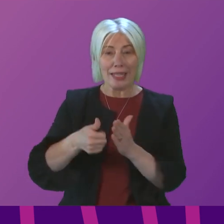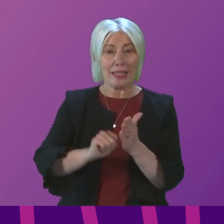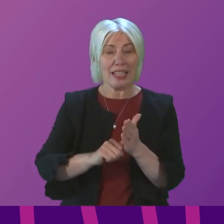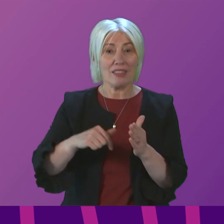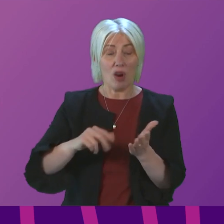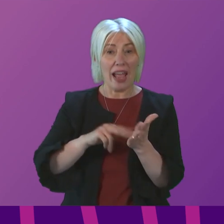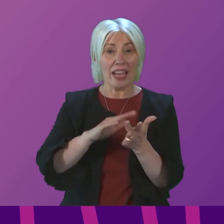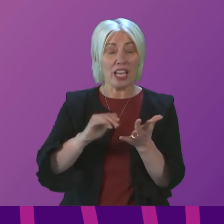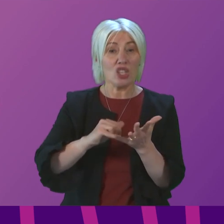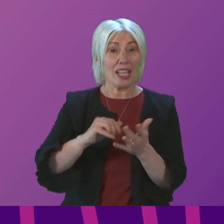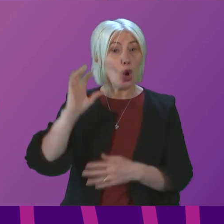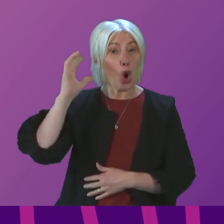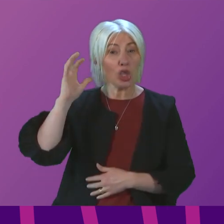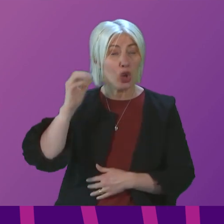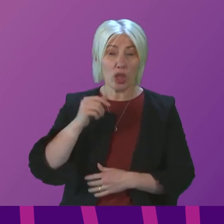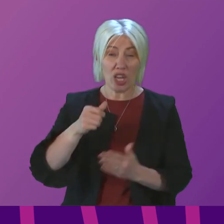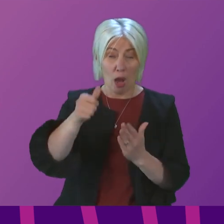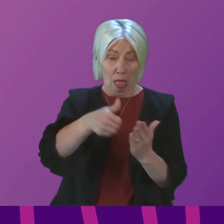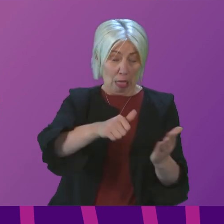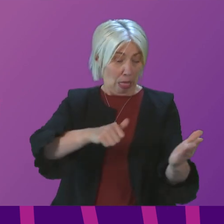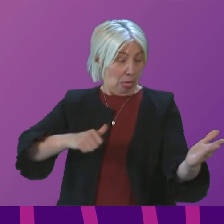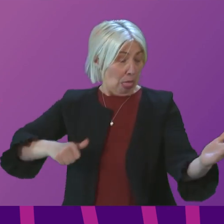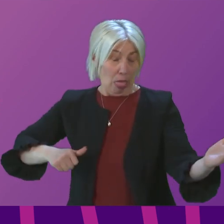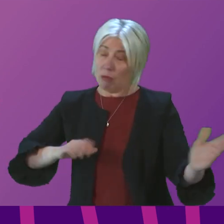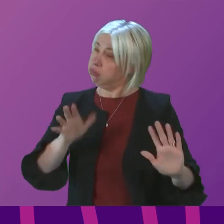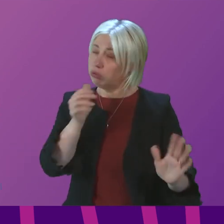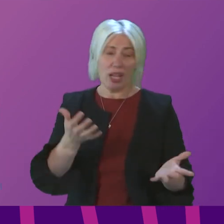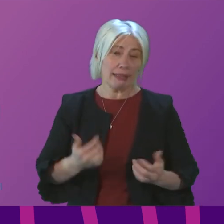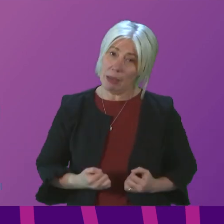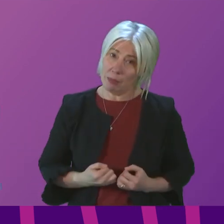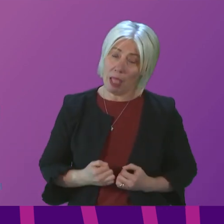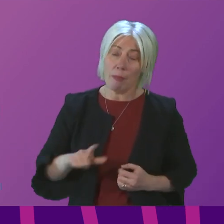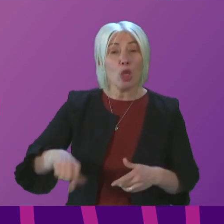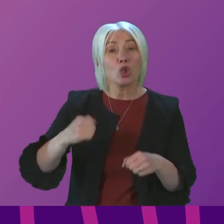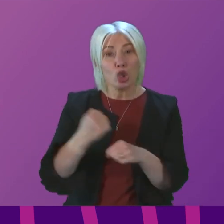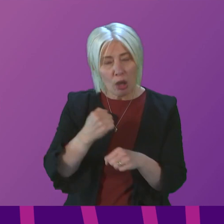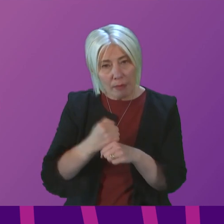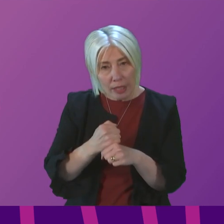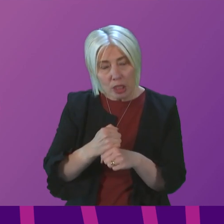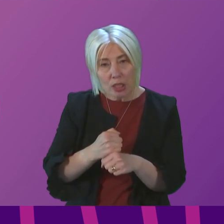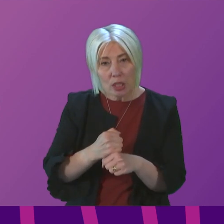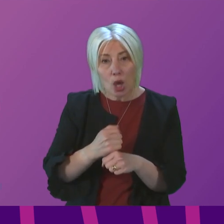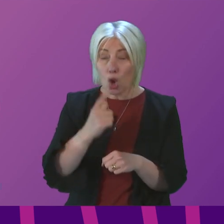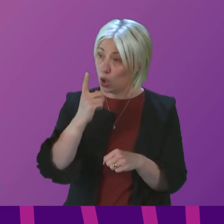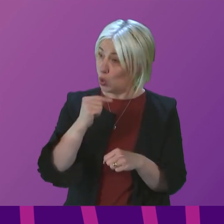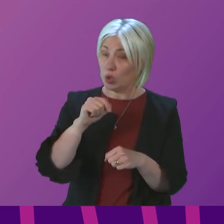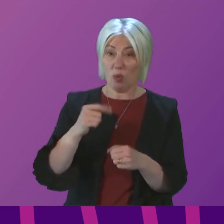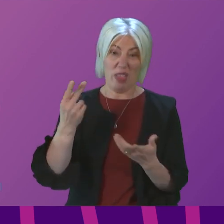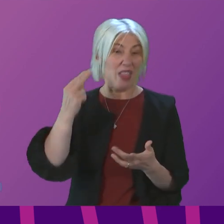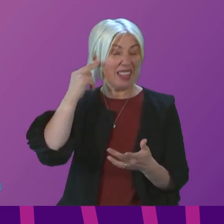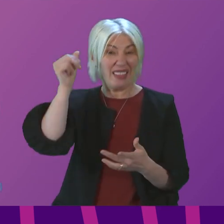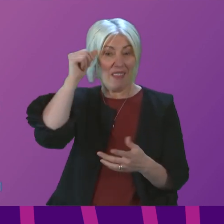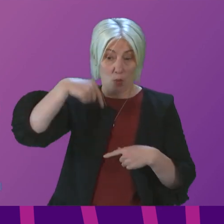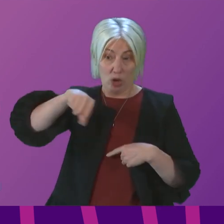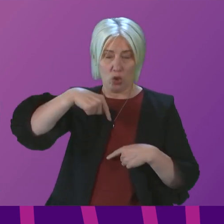audiology appointments remain unacceptably long, and that one thing the Scottish Government could do in the spirit of Deaf Awareness